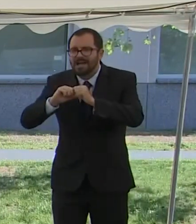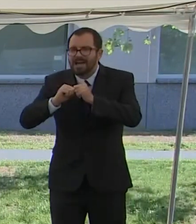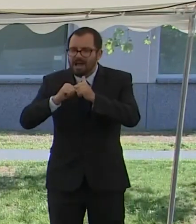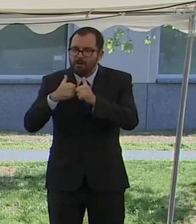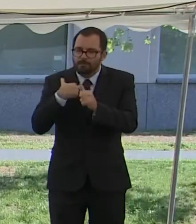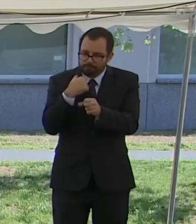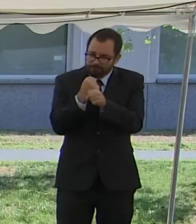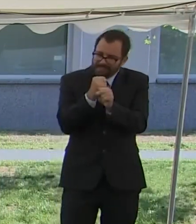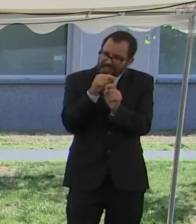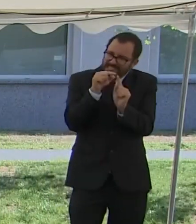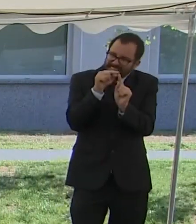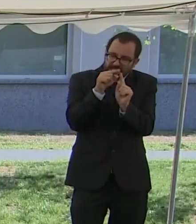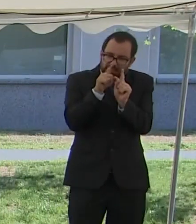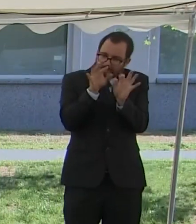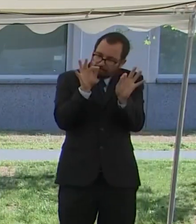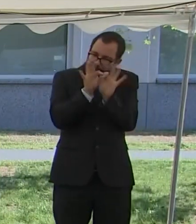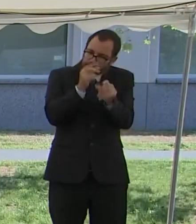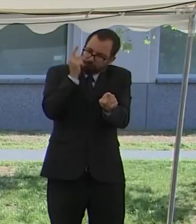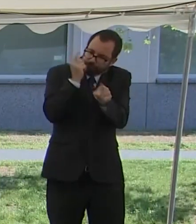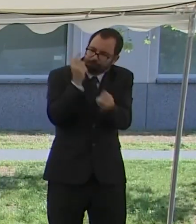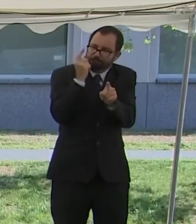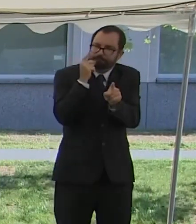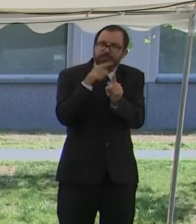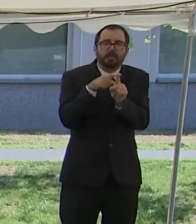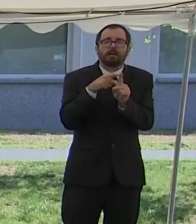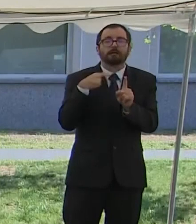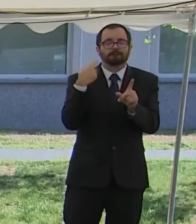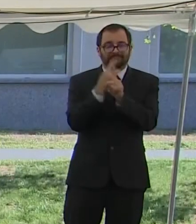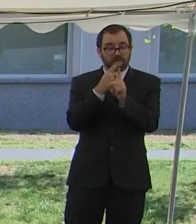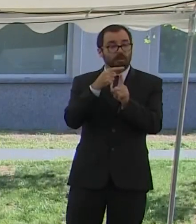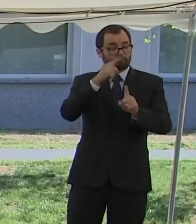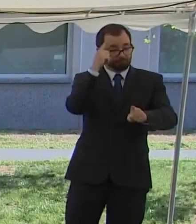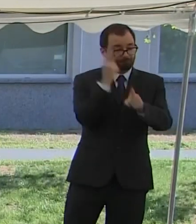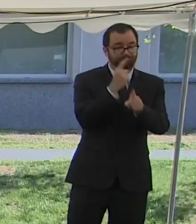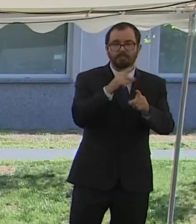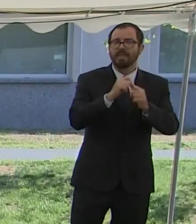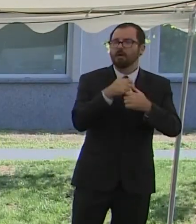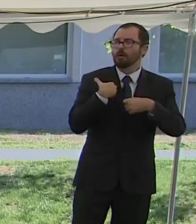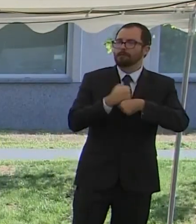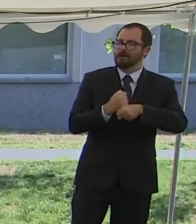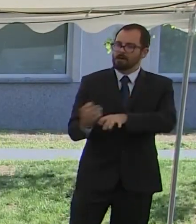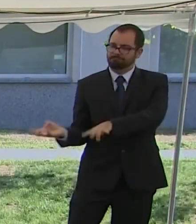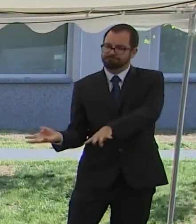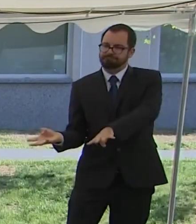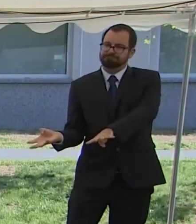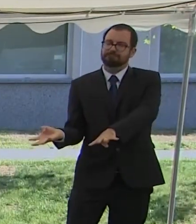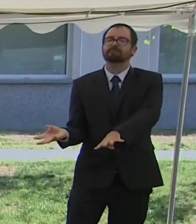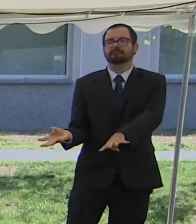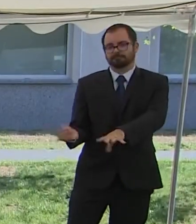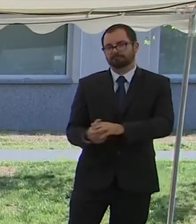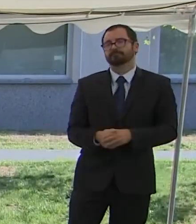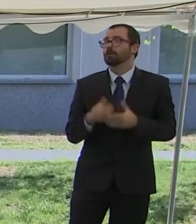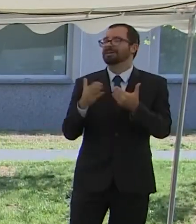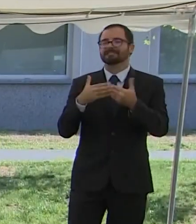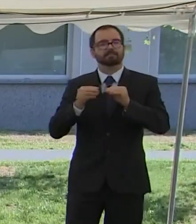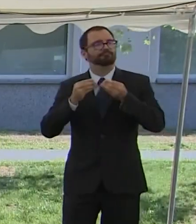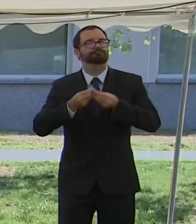and implementing testing protocols to closely and carefully study the vaccine candidate's quality.